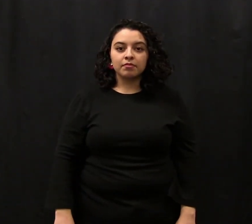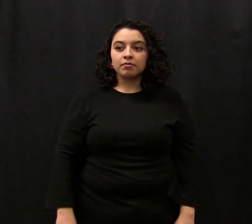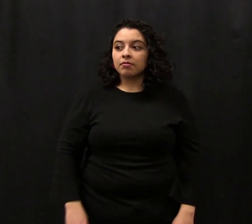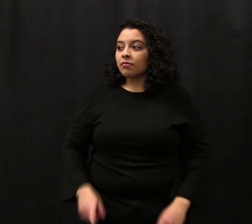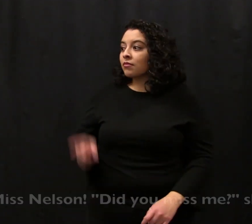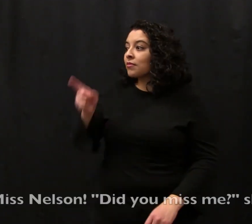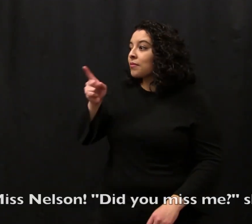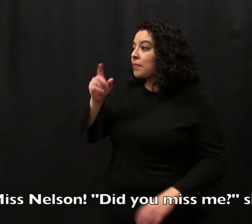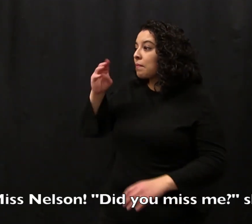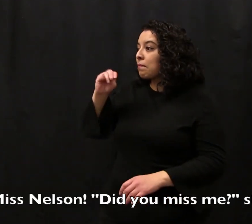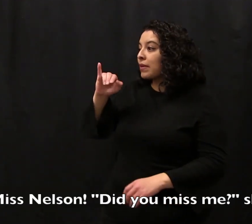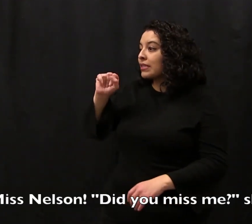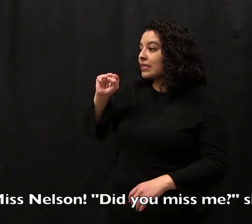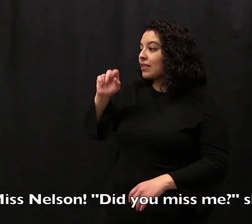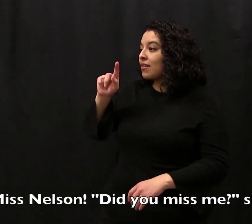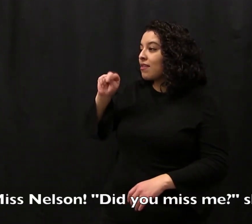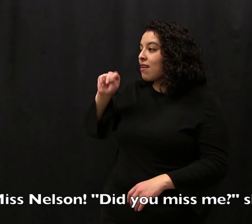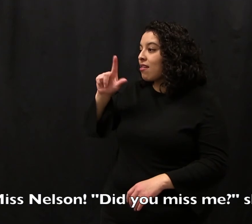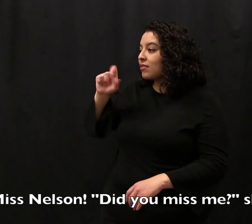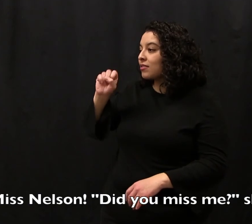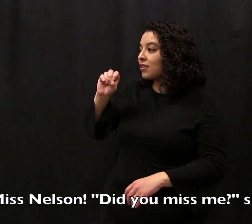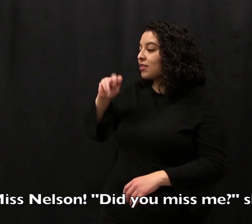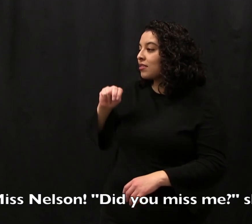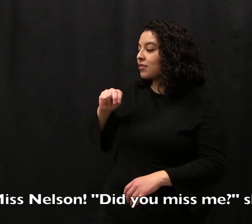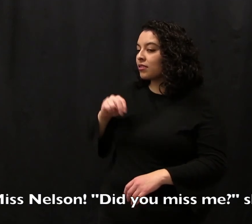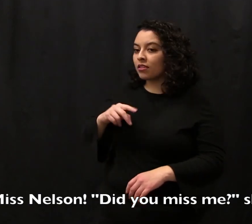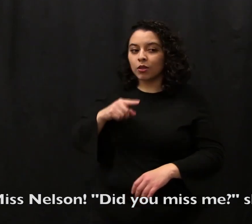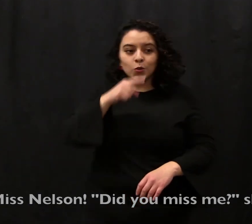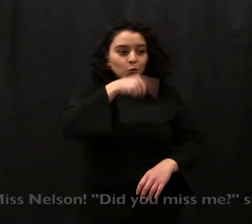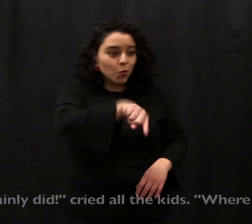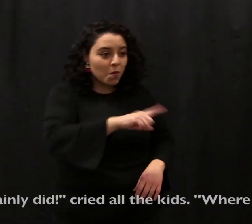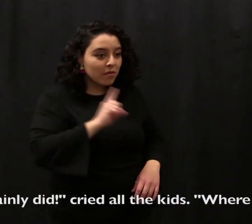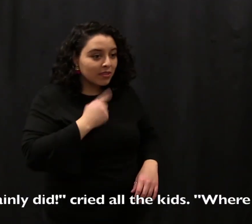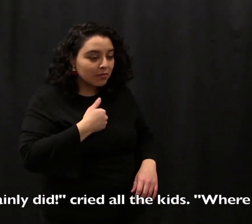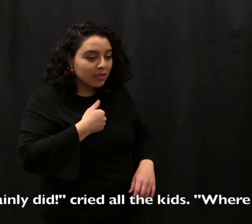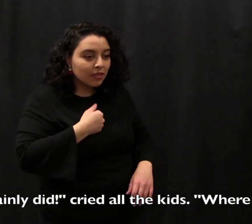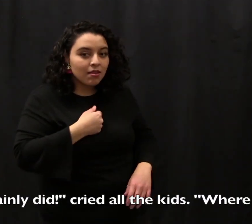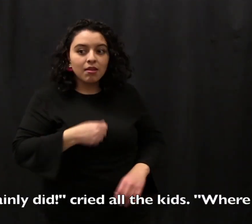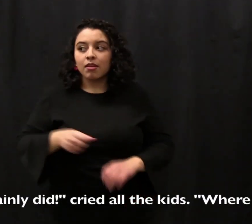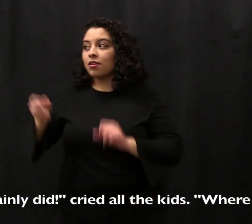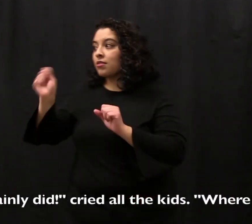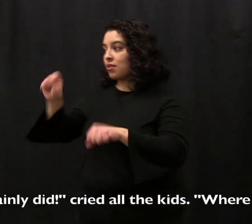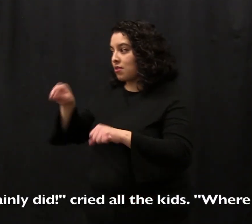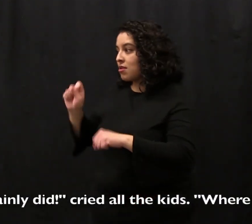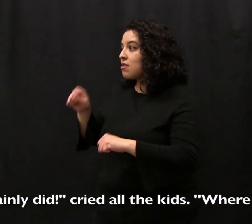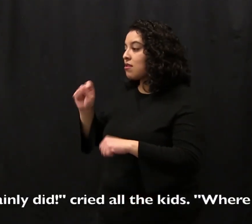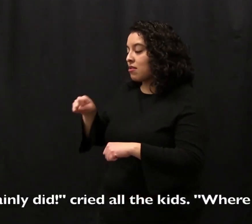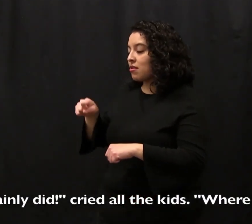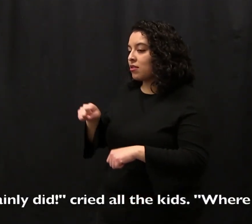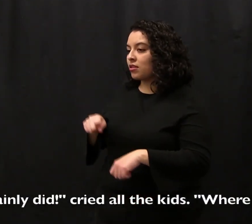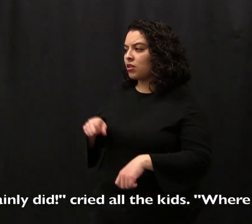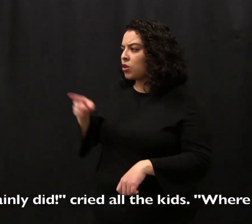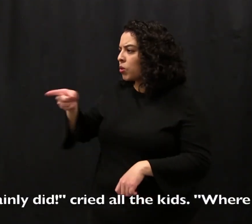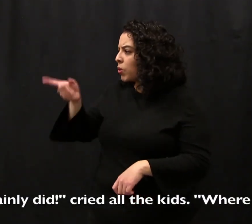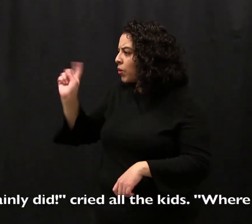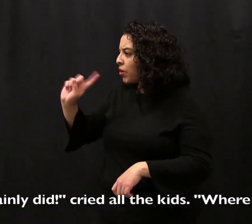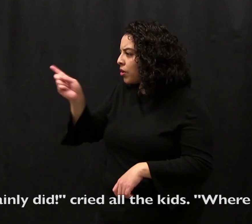It was Miss Nelson. Did you miss me? She asked. We certainly did, cried all the kids. Where were you?